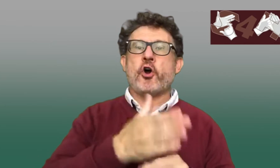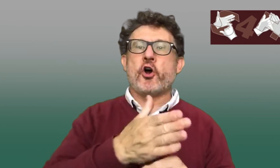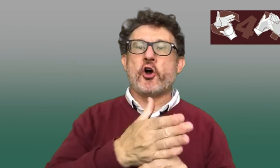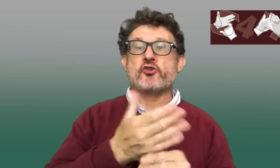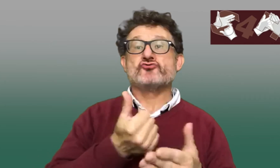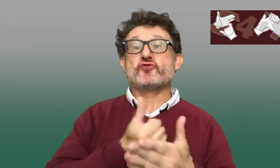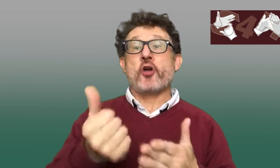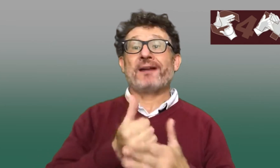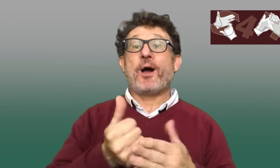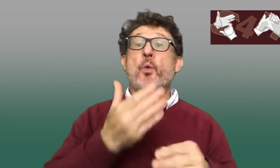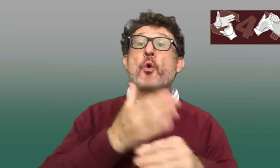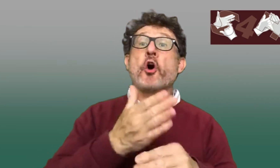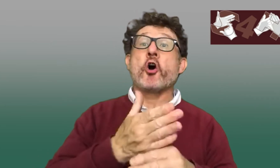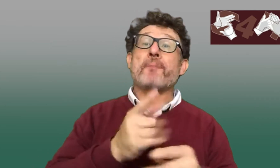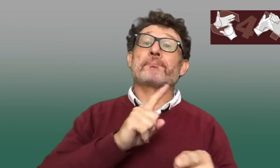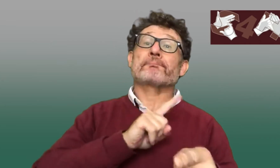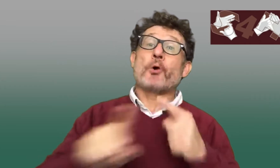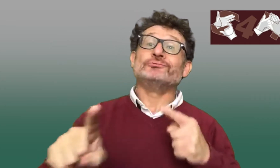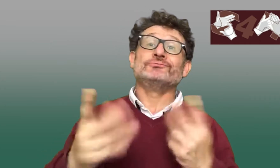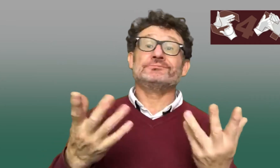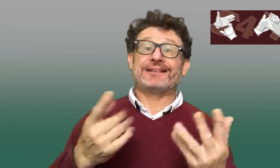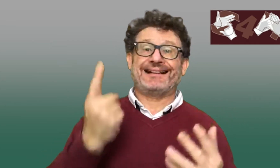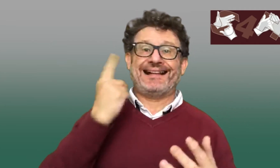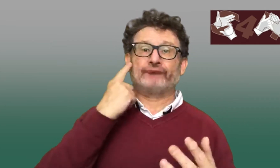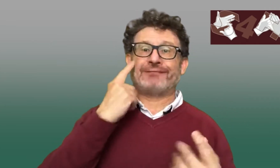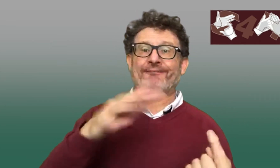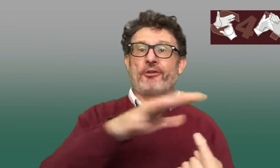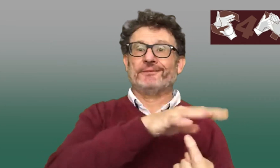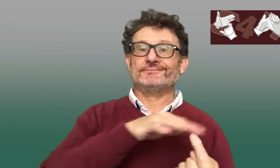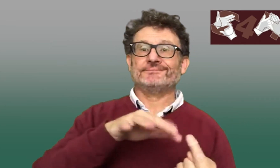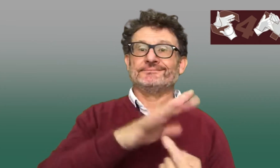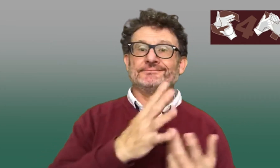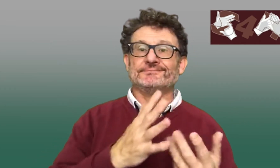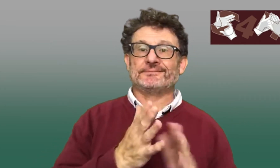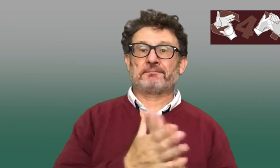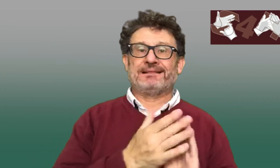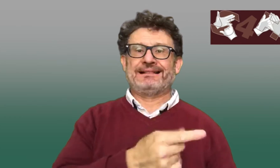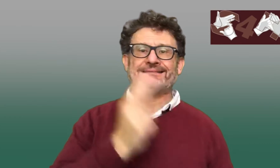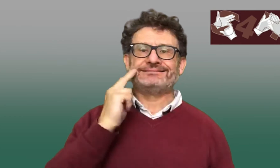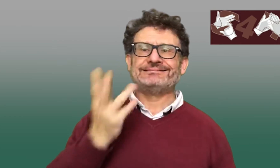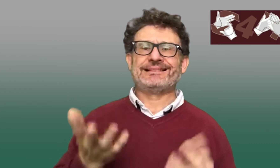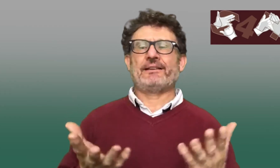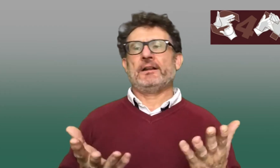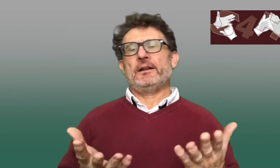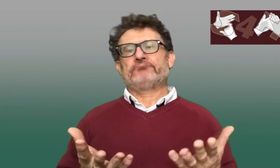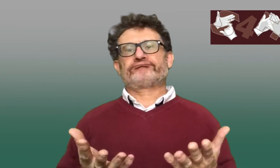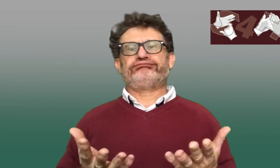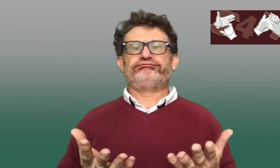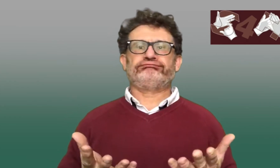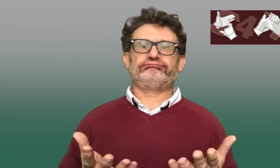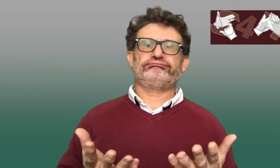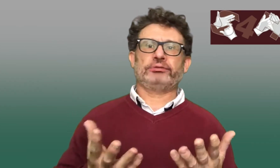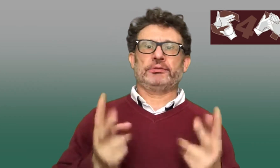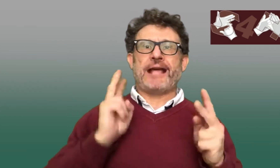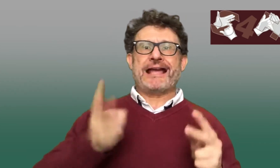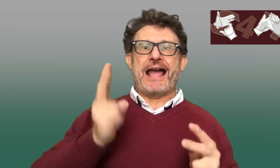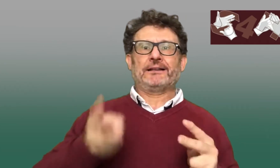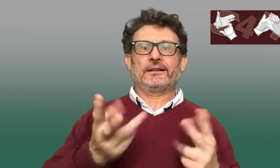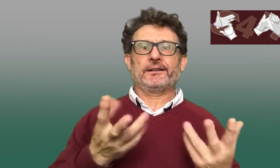when a deaf person goes to work, again, they're in a hearing environment in the main. And so, again, they